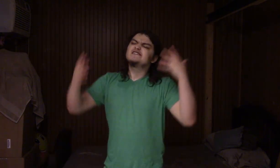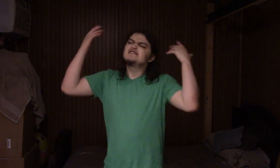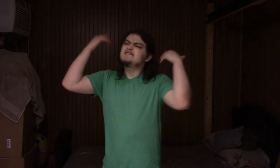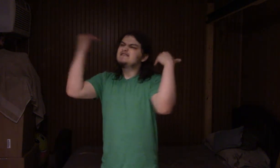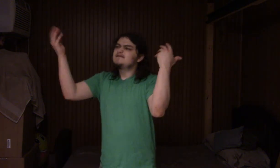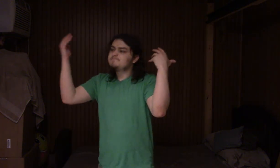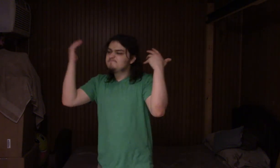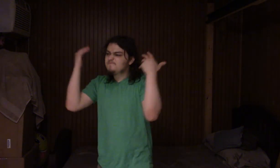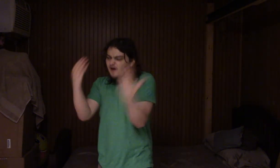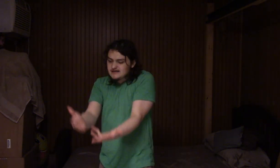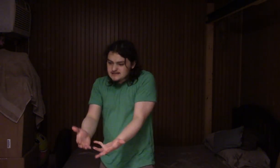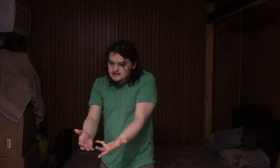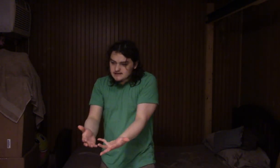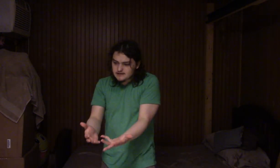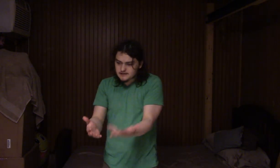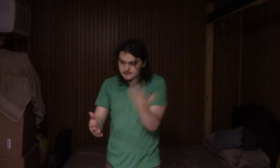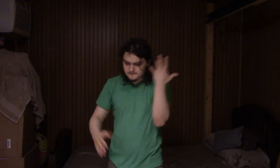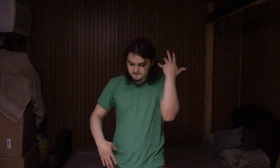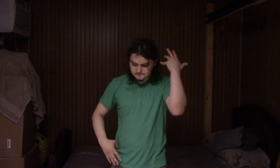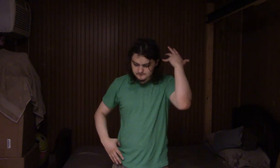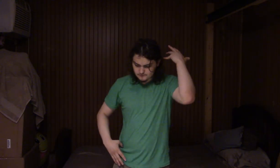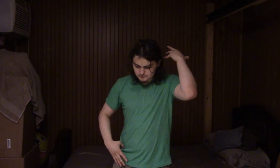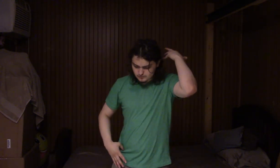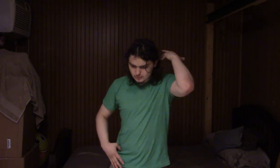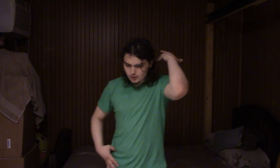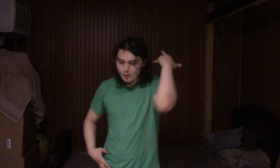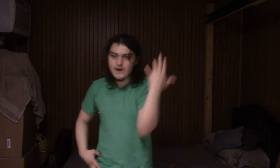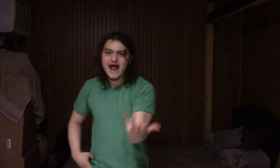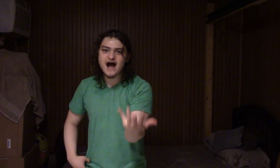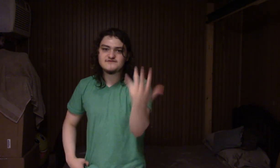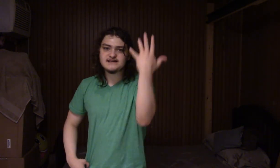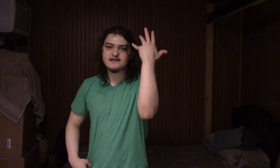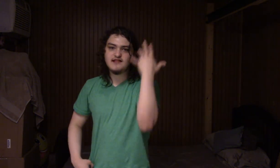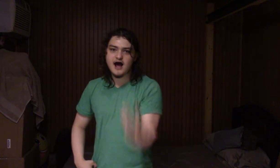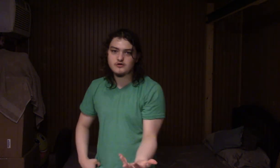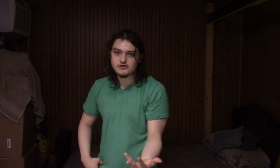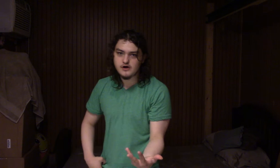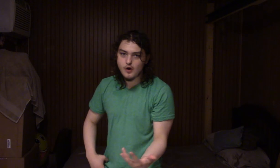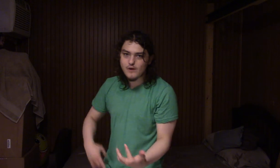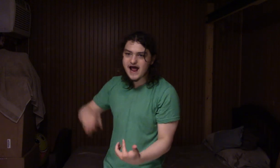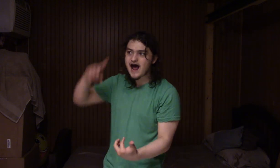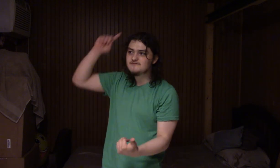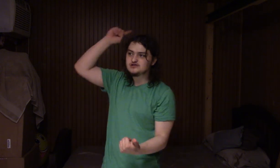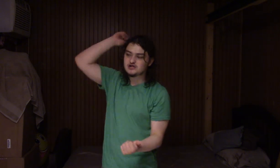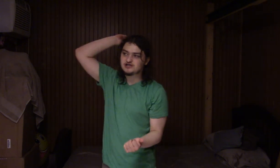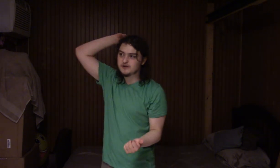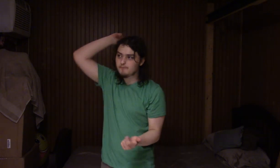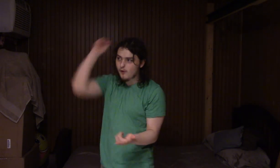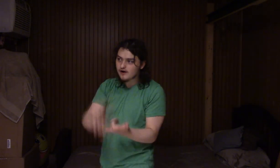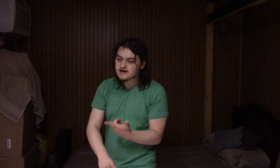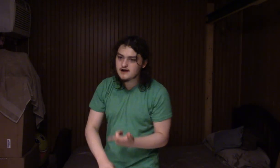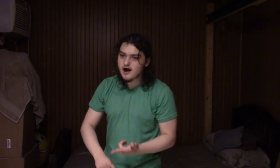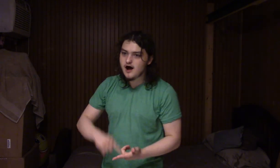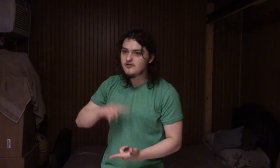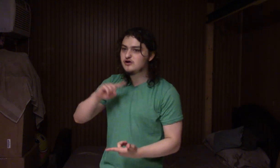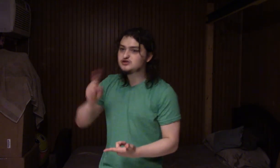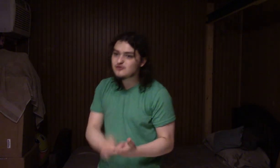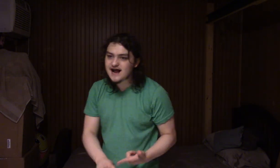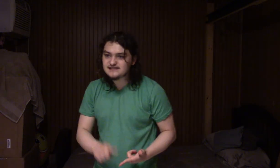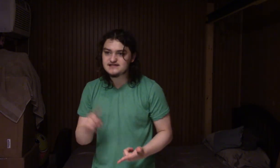fucking, we have to get louder. We have to start supporting other trans and